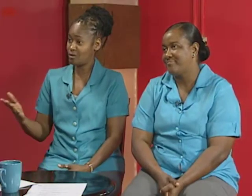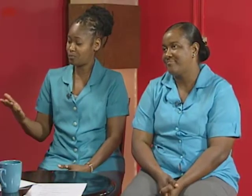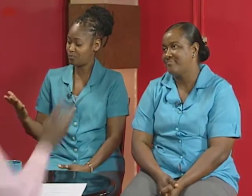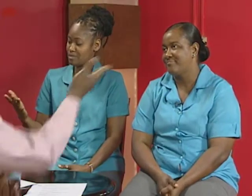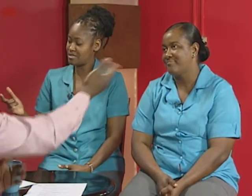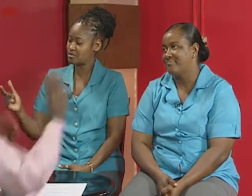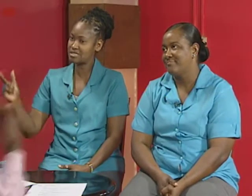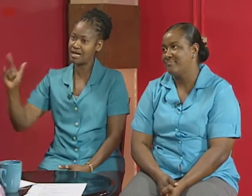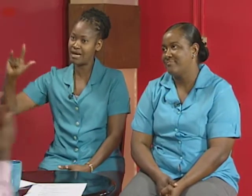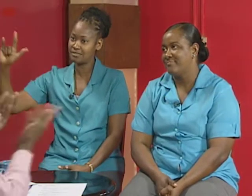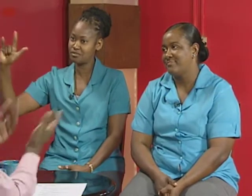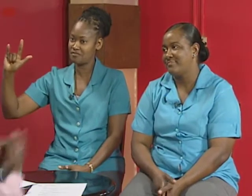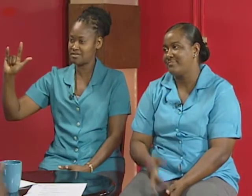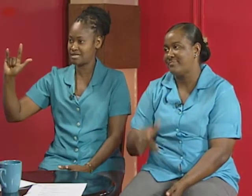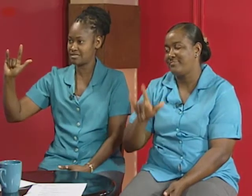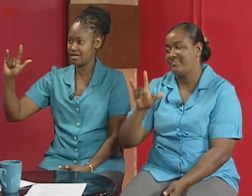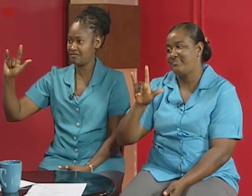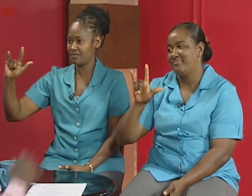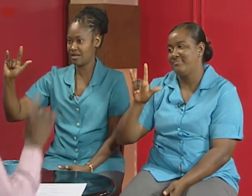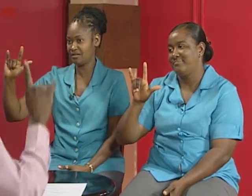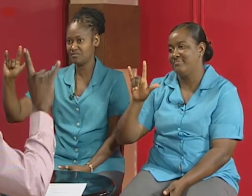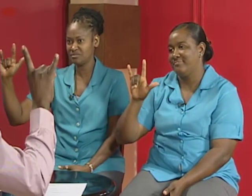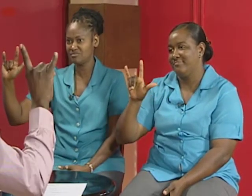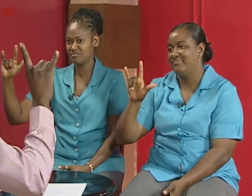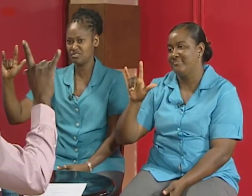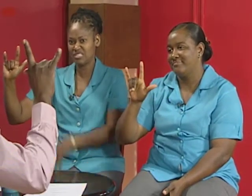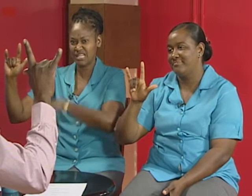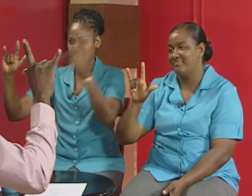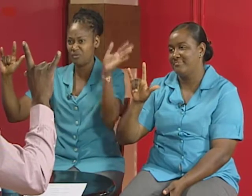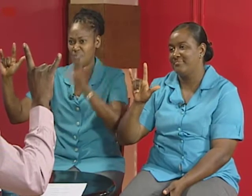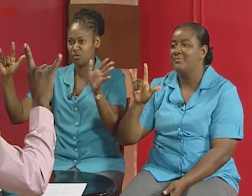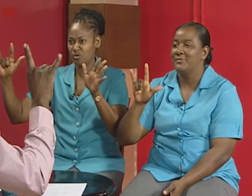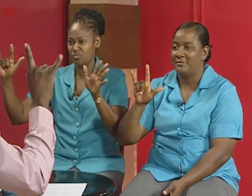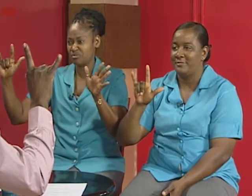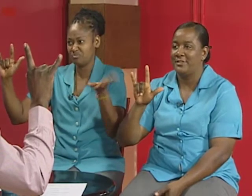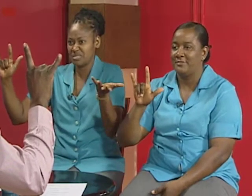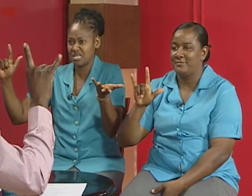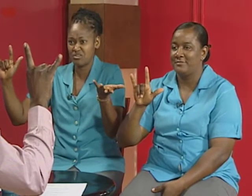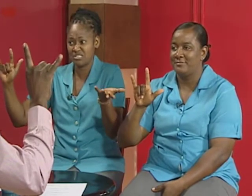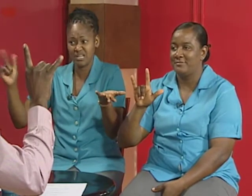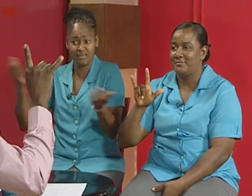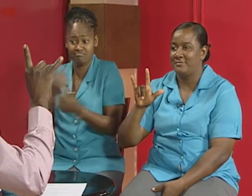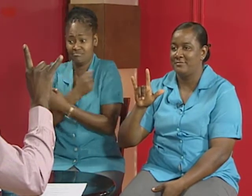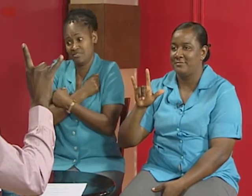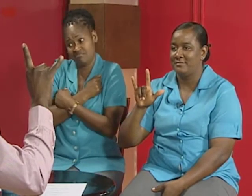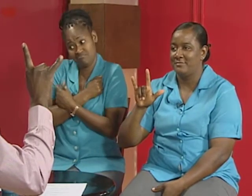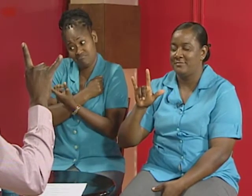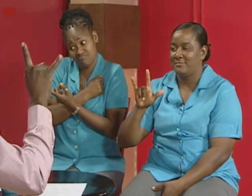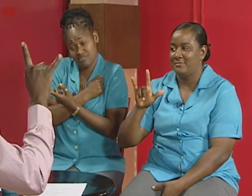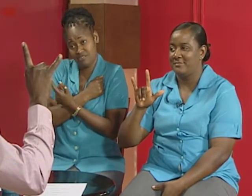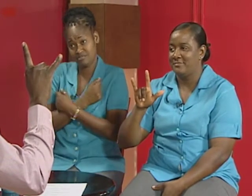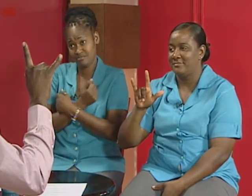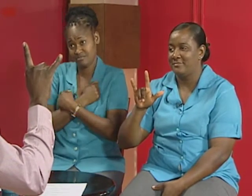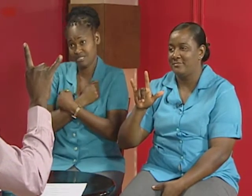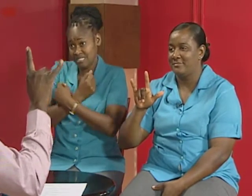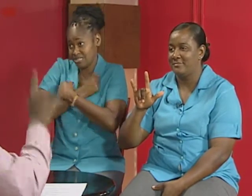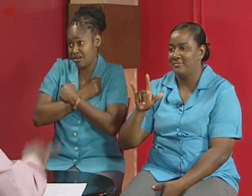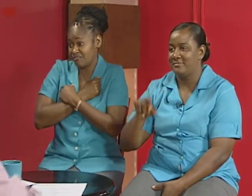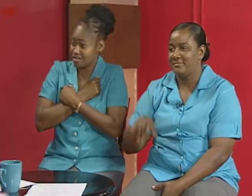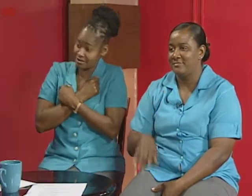people do this a lot universal sign for i love you you see that everywhere you go but they said you could say like what love you this is love so like